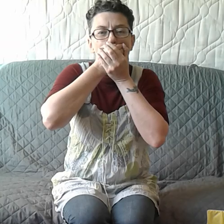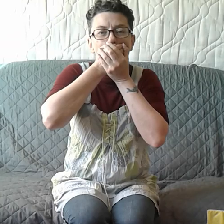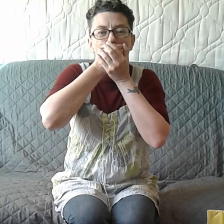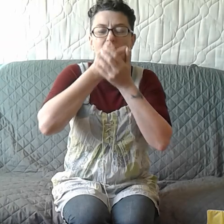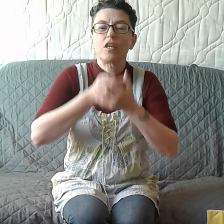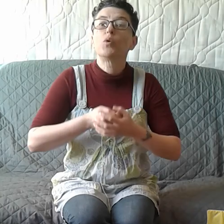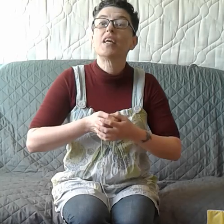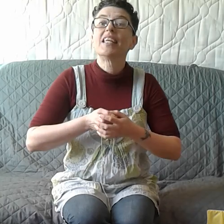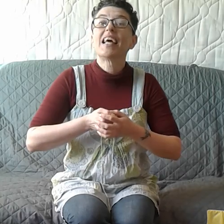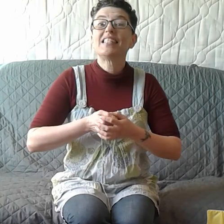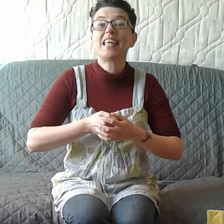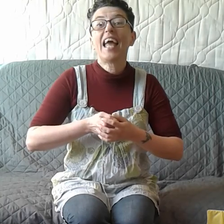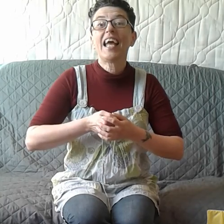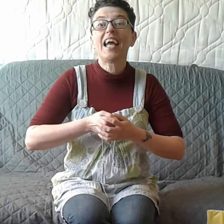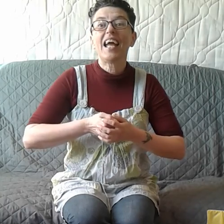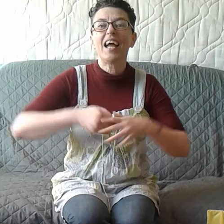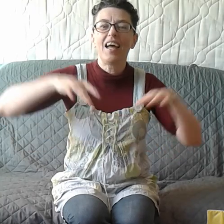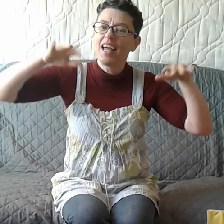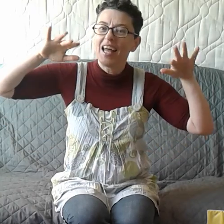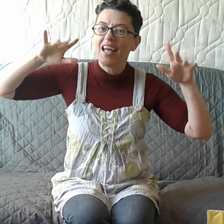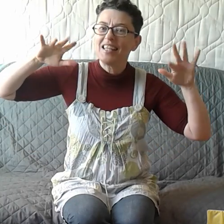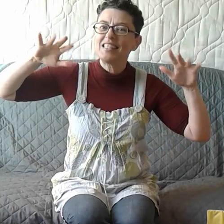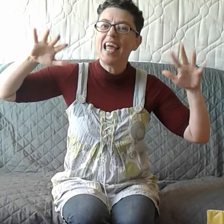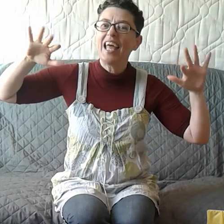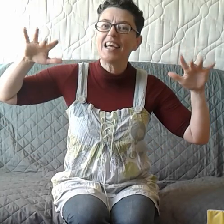So you can sing, sing.